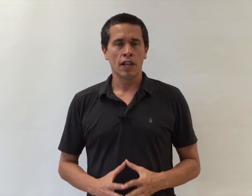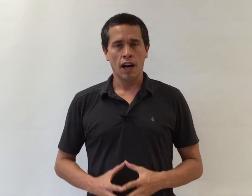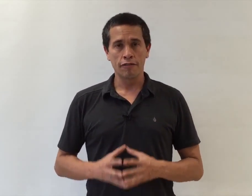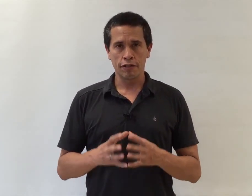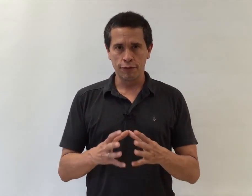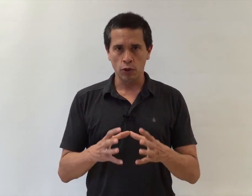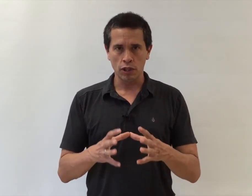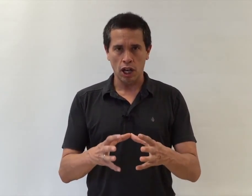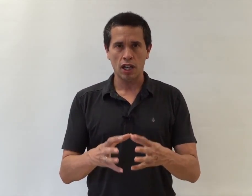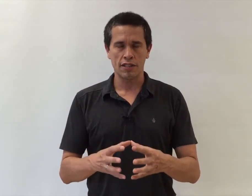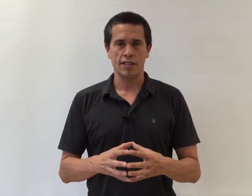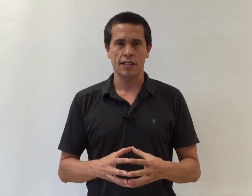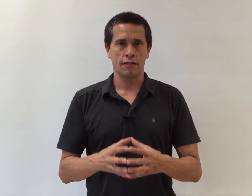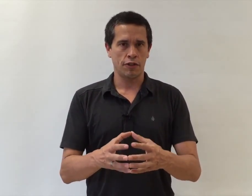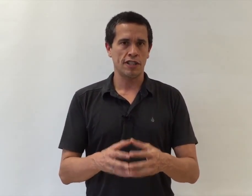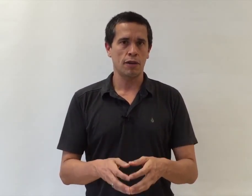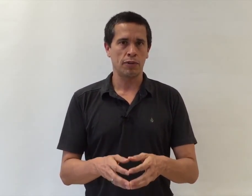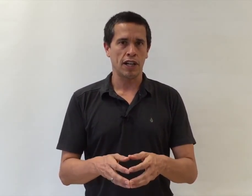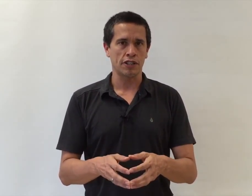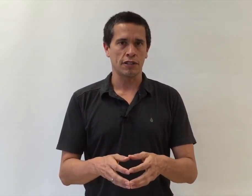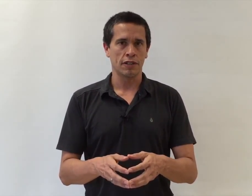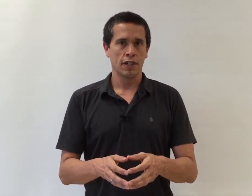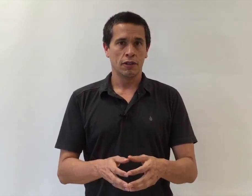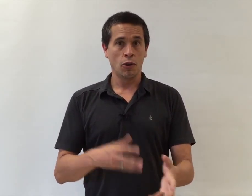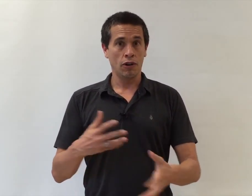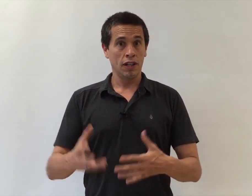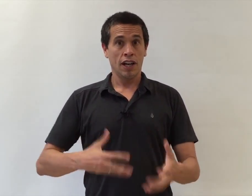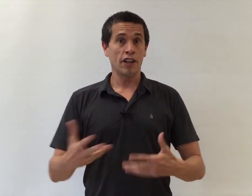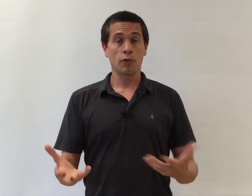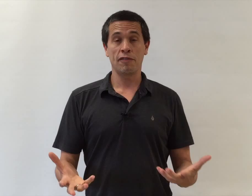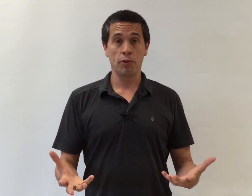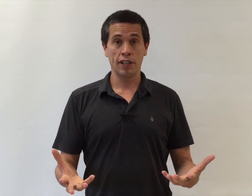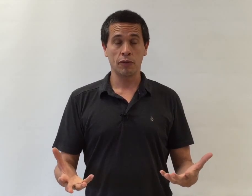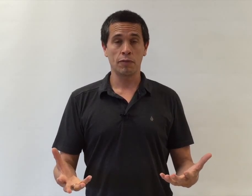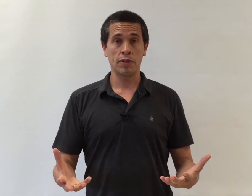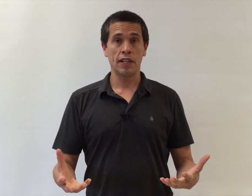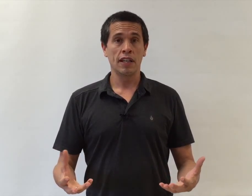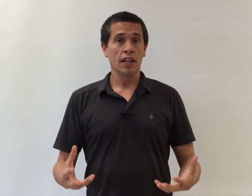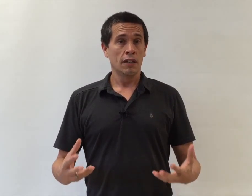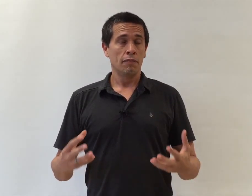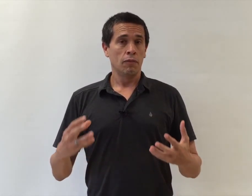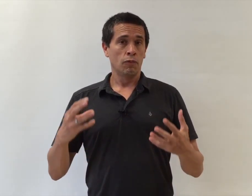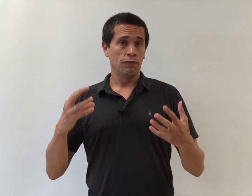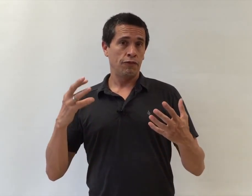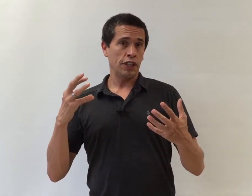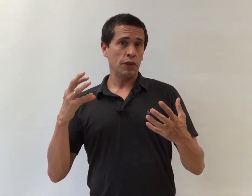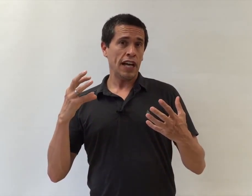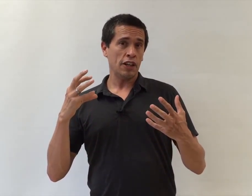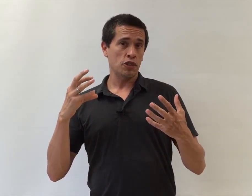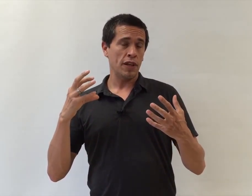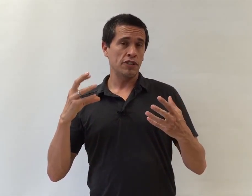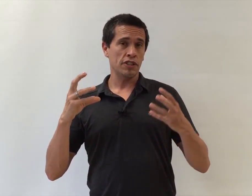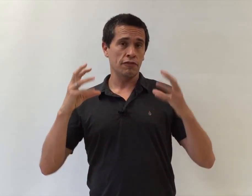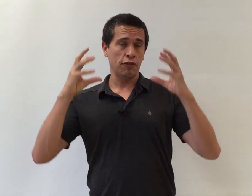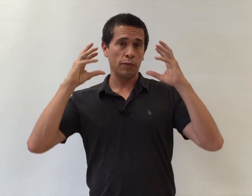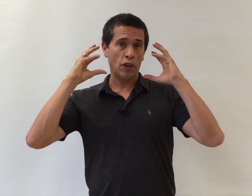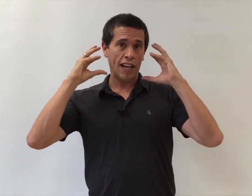of your vocal onset for sound production. Or another way of putting it would be figuring out how to transition from your